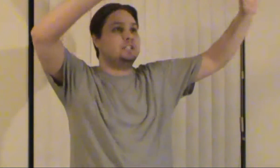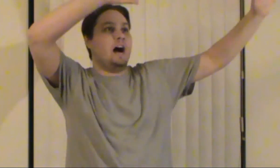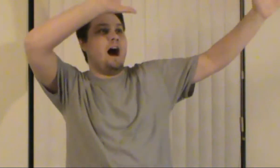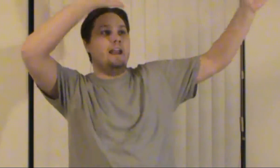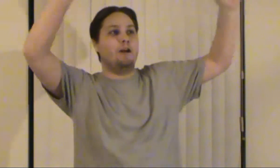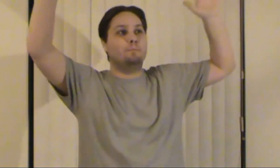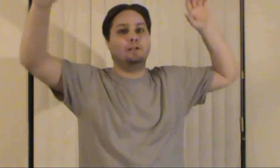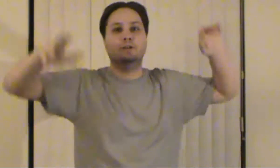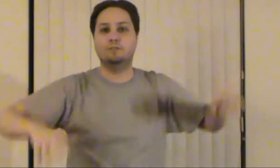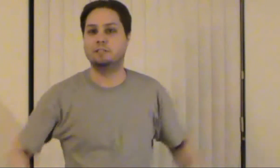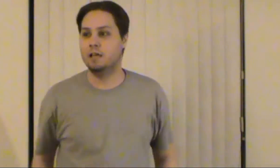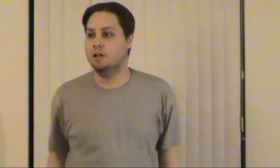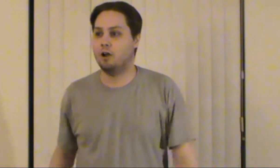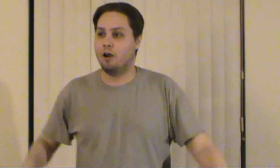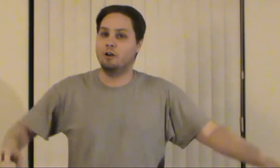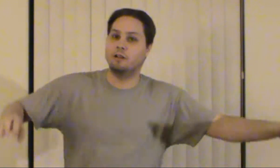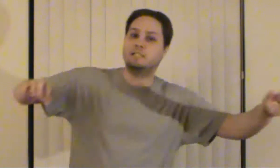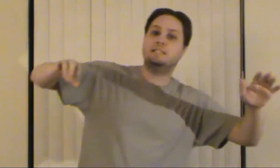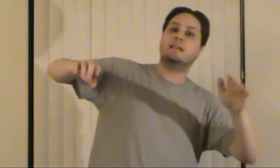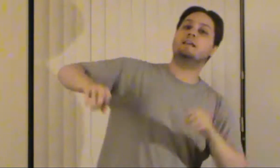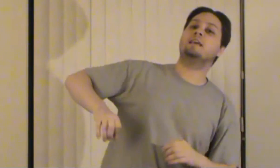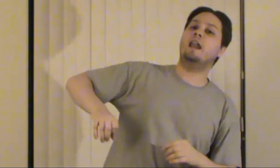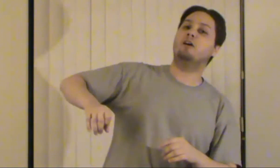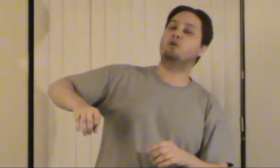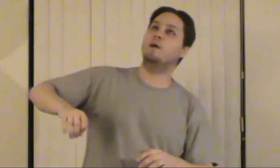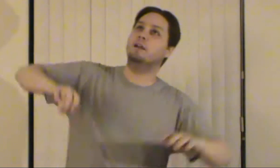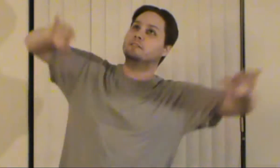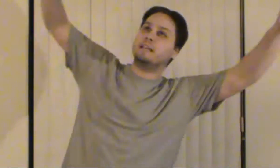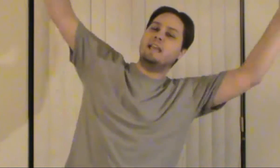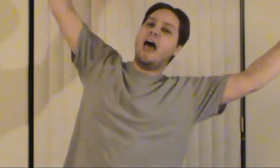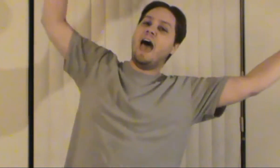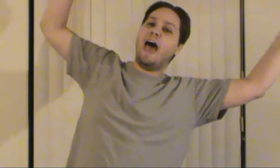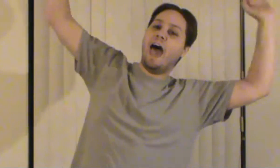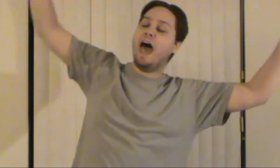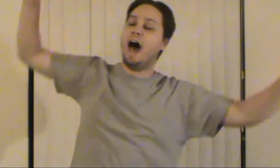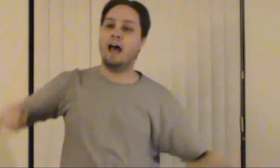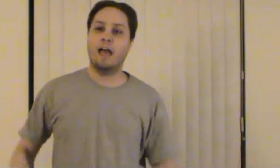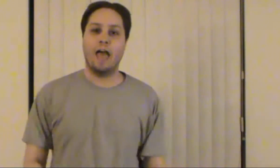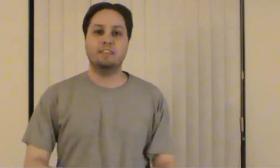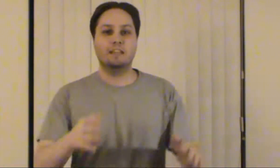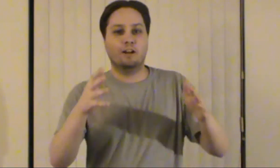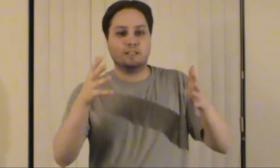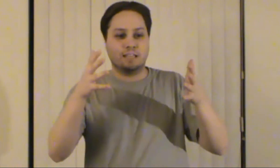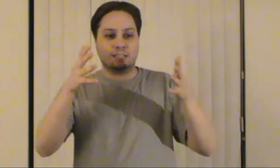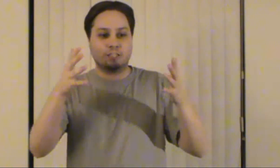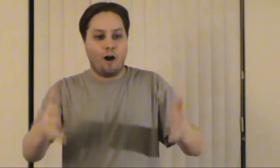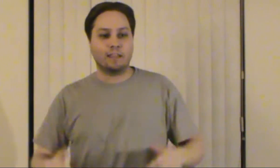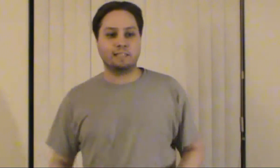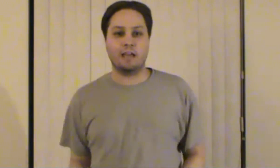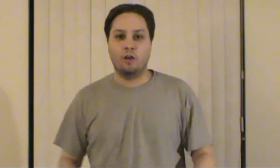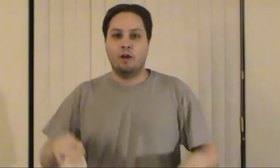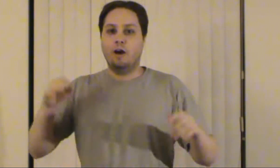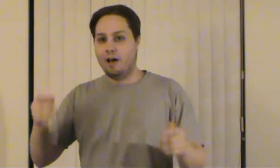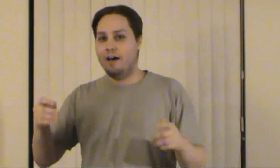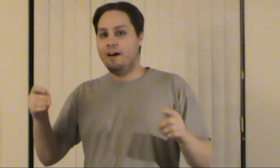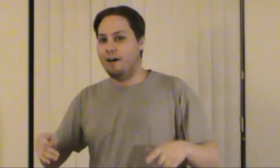bunch of hot air balloons, Gardner is sticking his head out the window, it's like, yeah! And then there's this song that's like, oh,